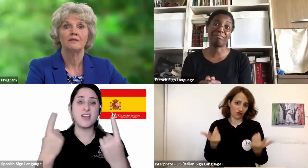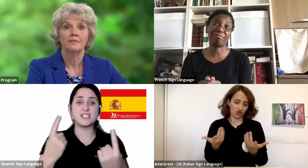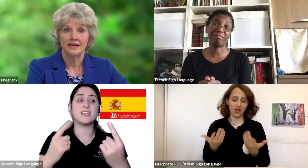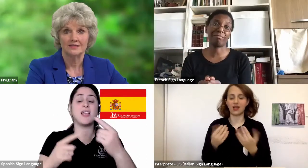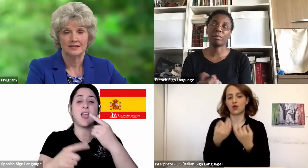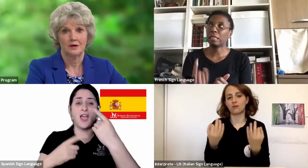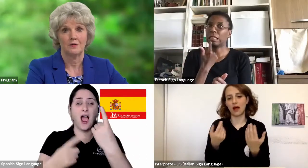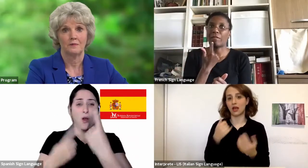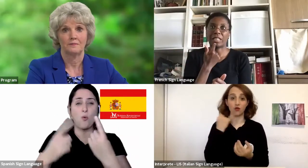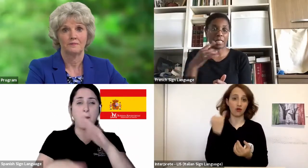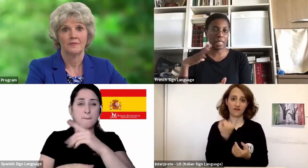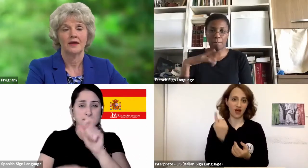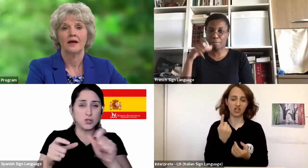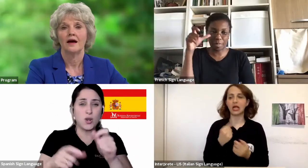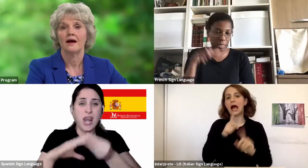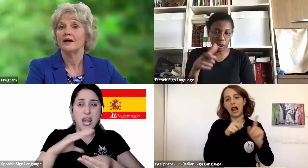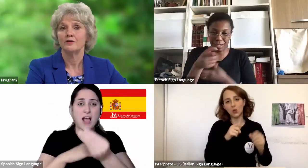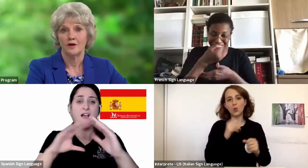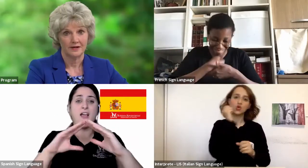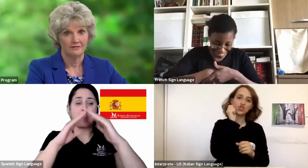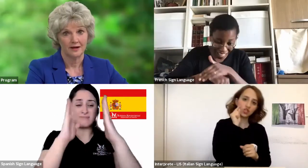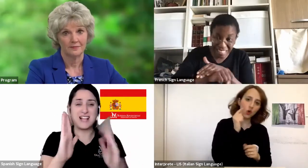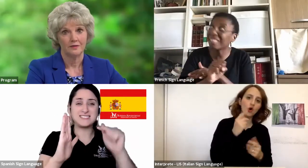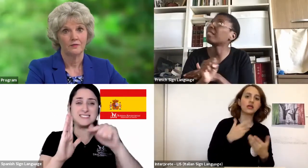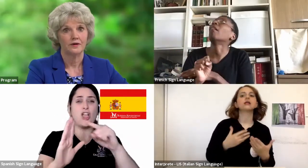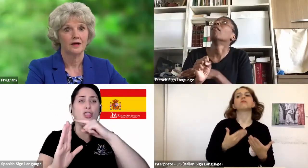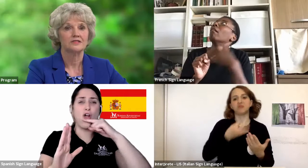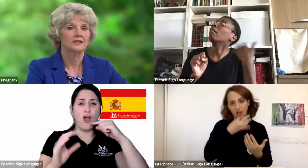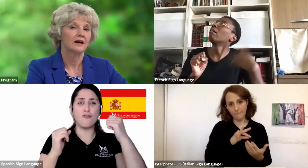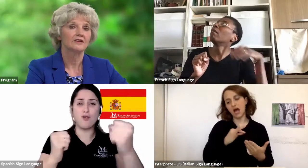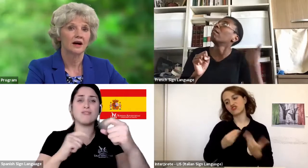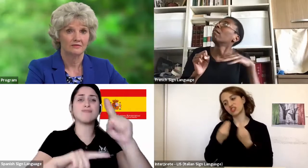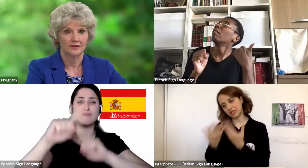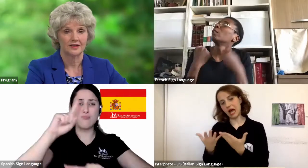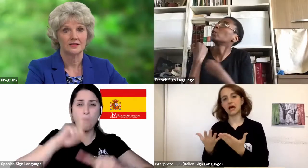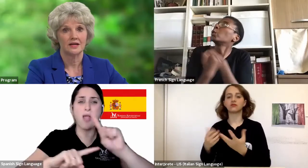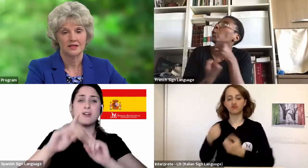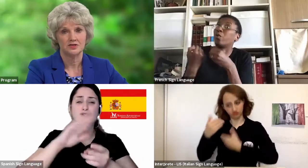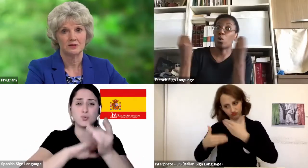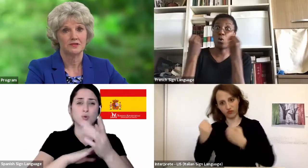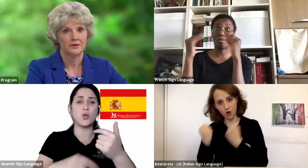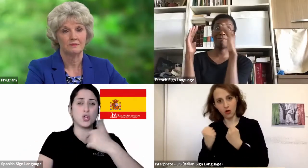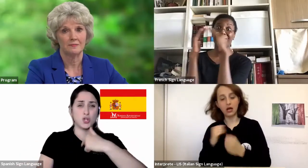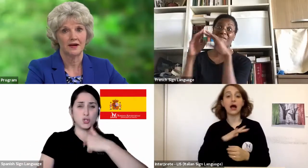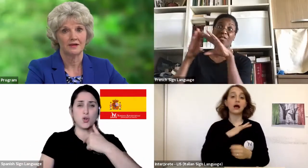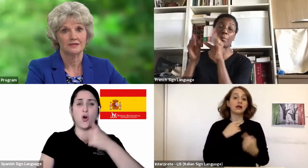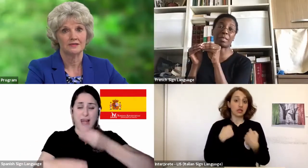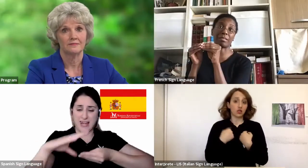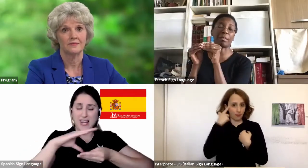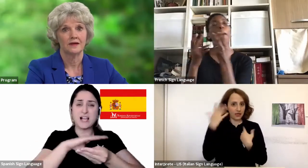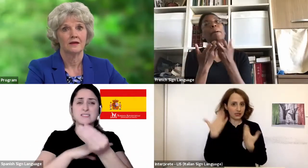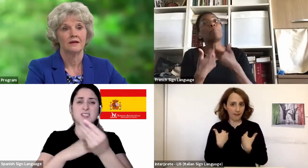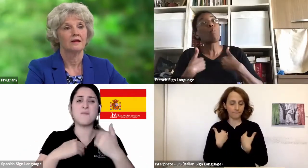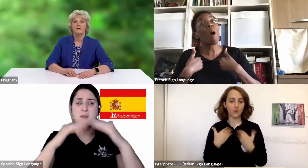begins in the home. I grew up in a family where there was a lot of conflict and tension between my parents.